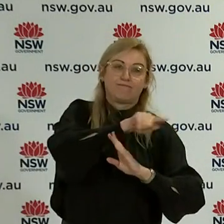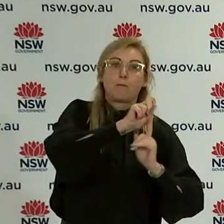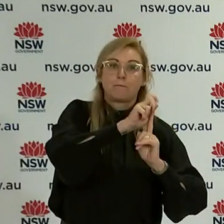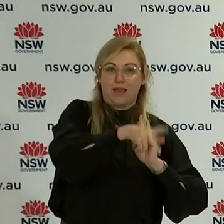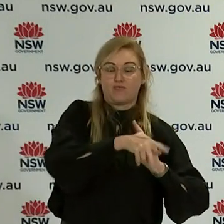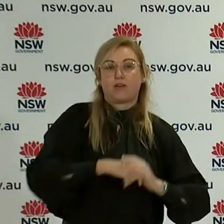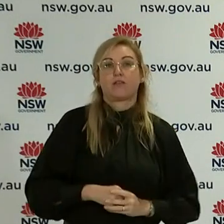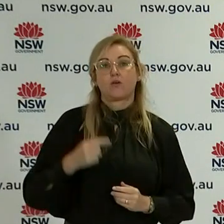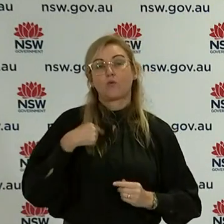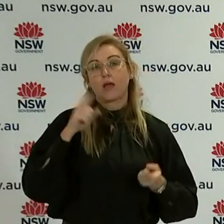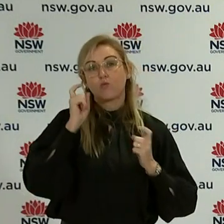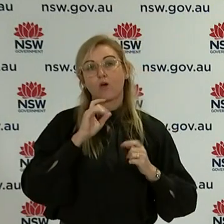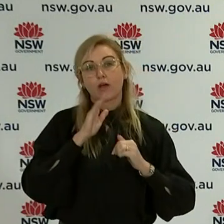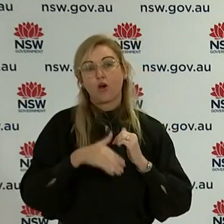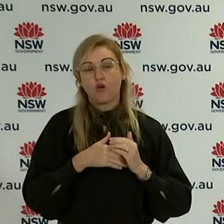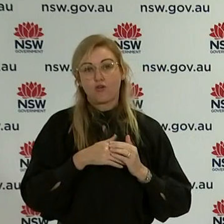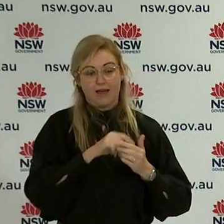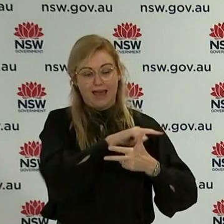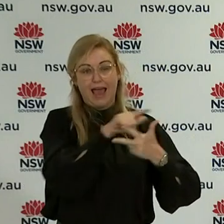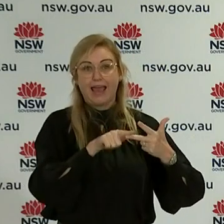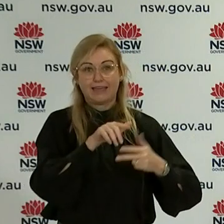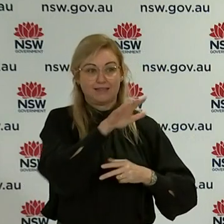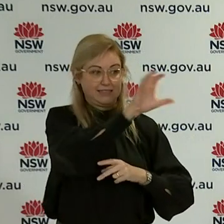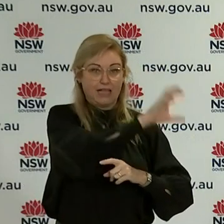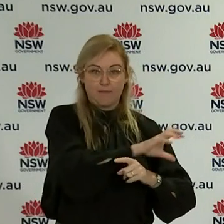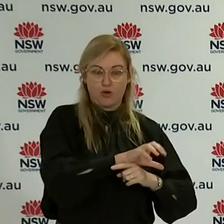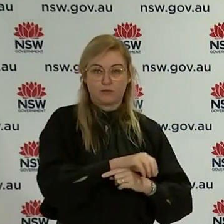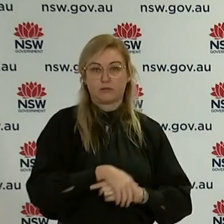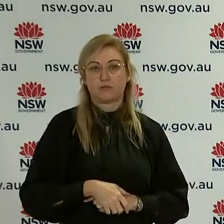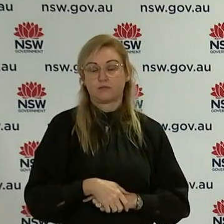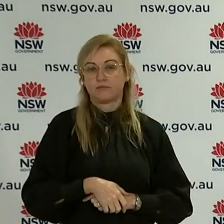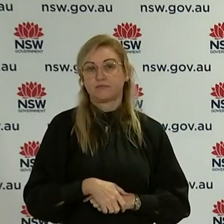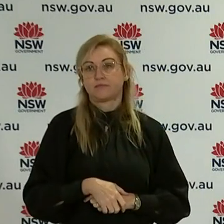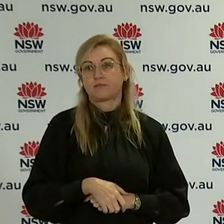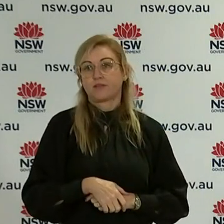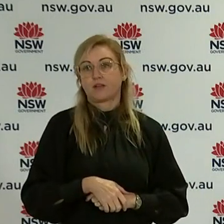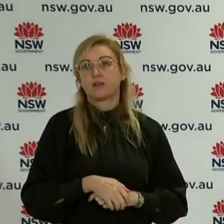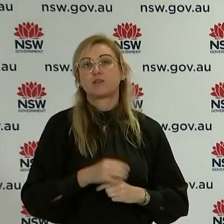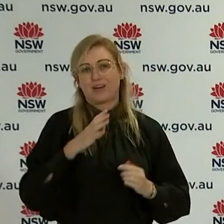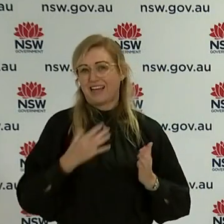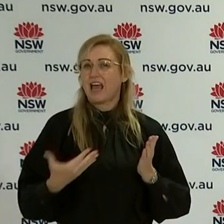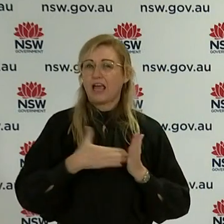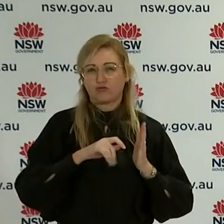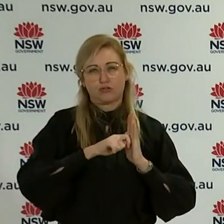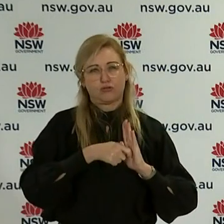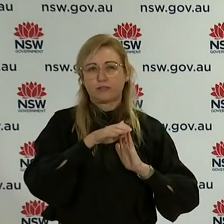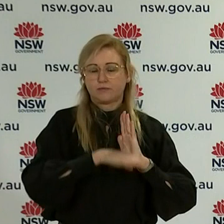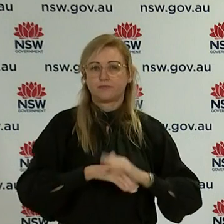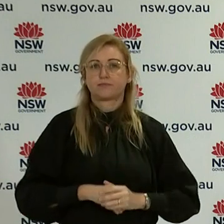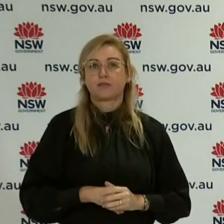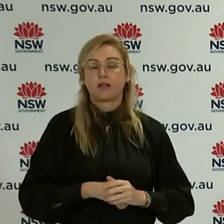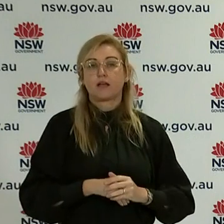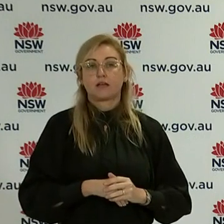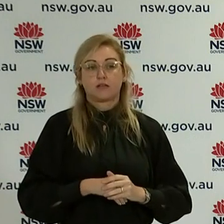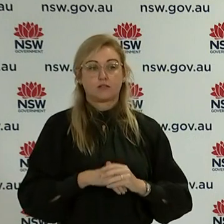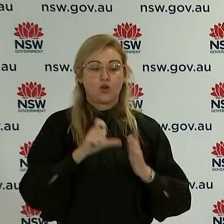So we're concerned and the additional restrictions will help contain that outbreak emerging there. The suburbs affected, which